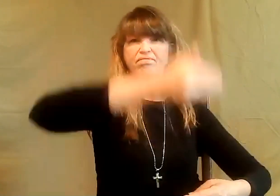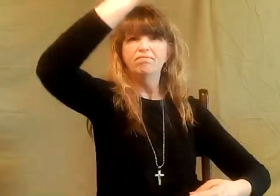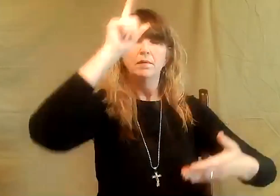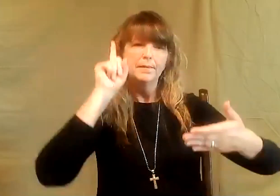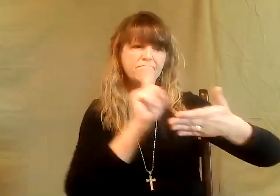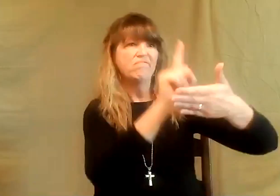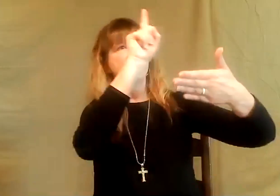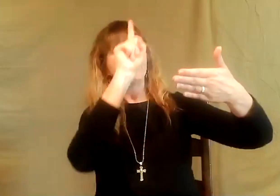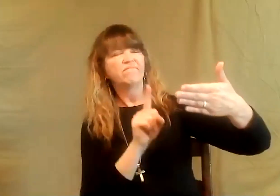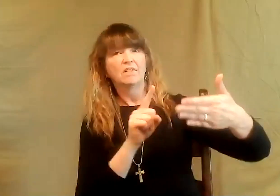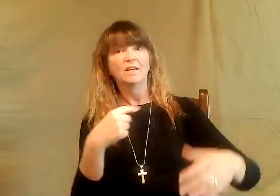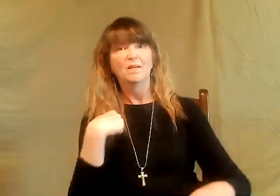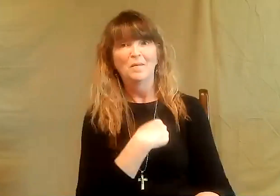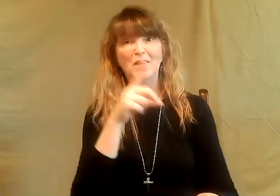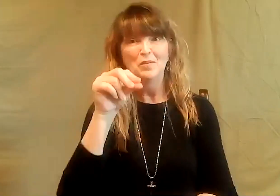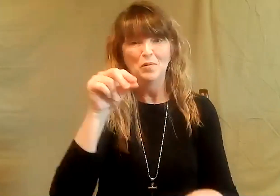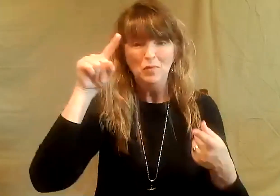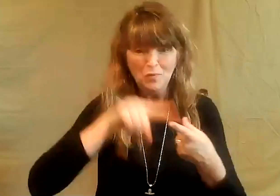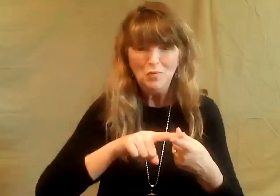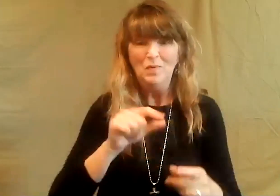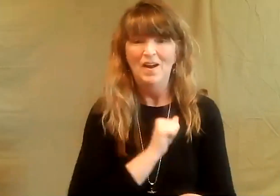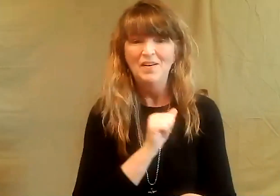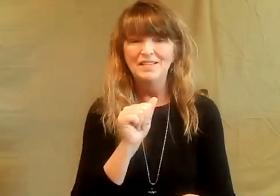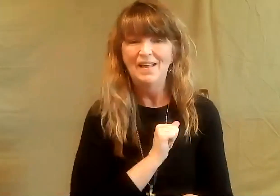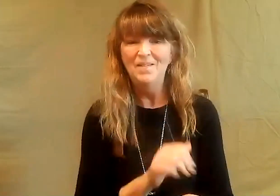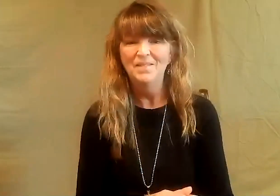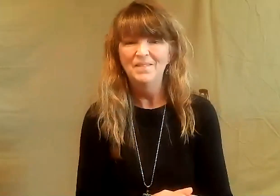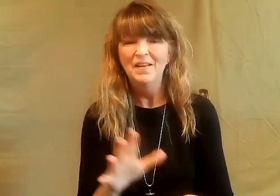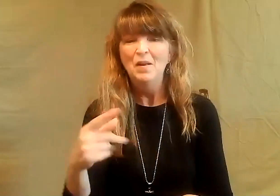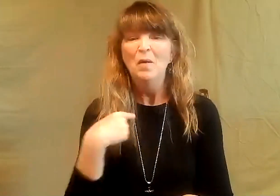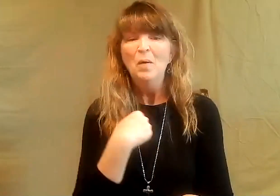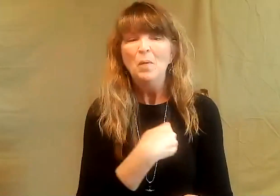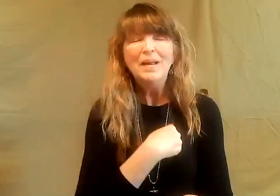Many times we erect walls ourselves that we run into, and we do it on our own.